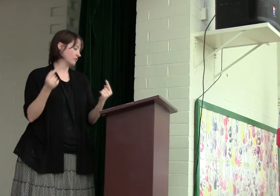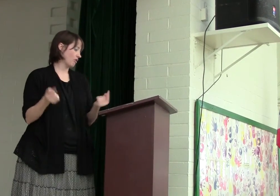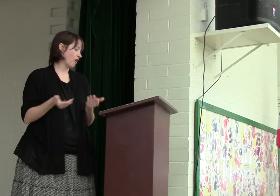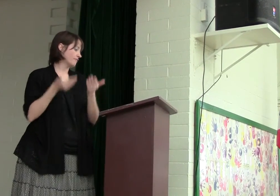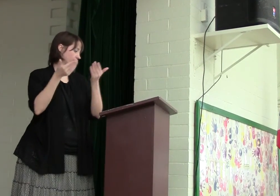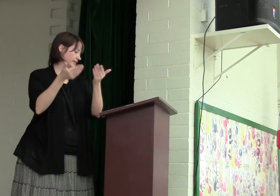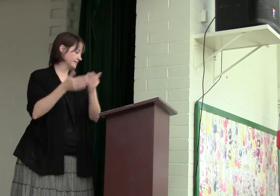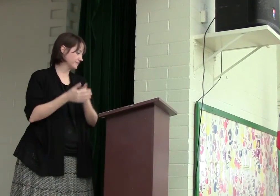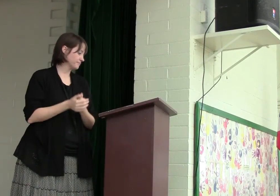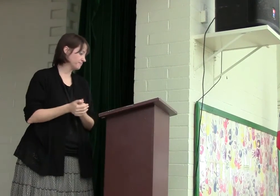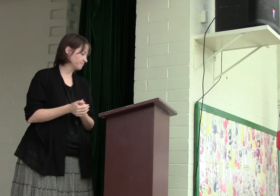offerings.